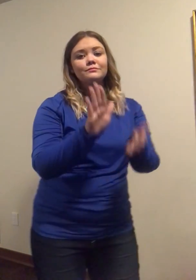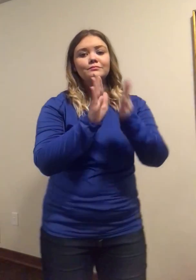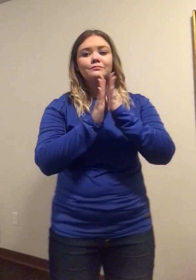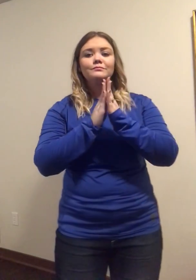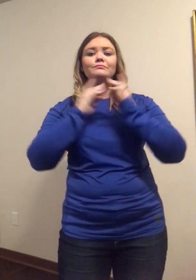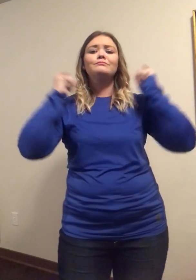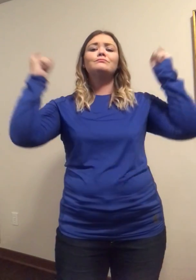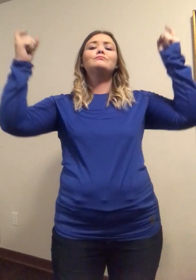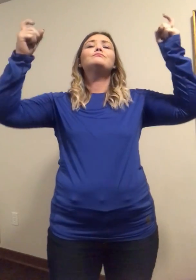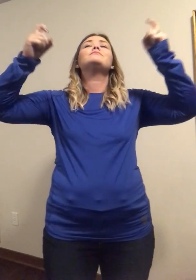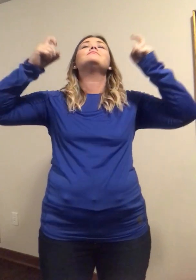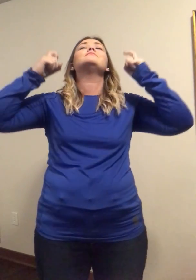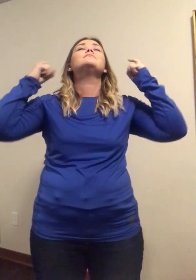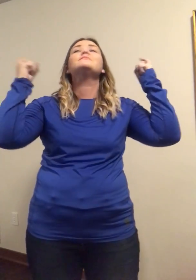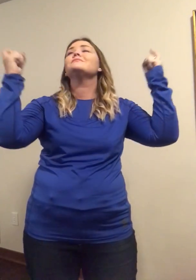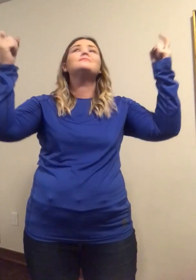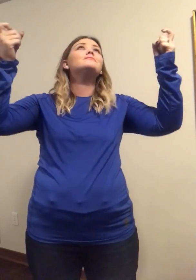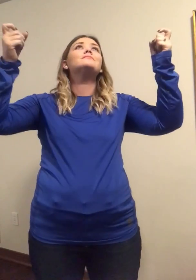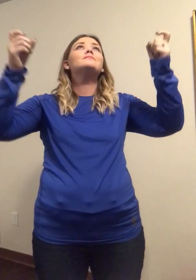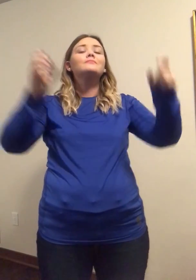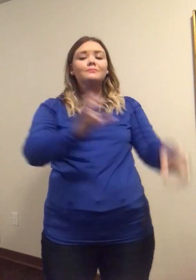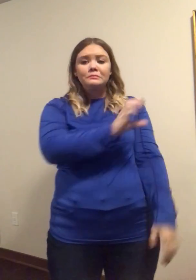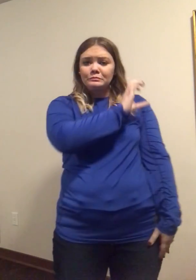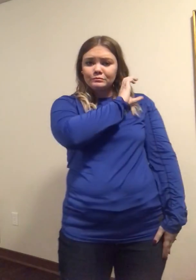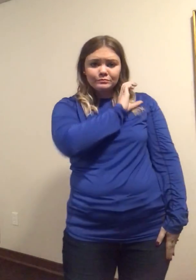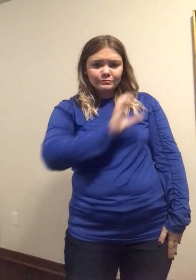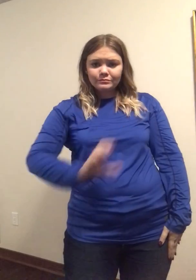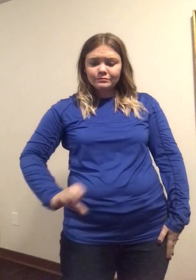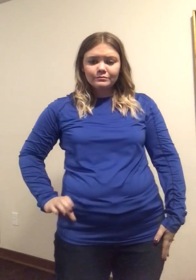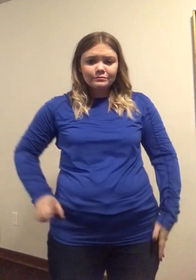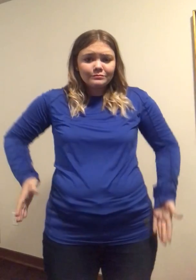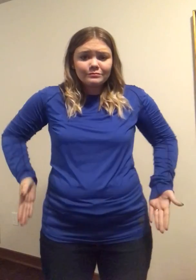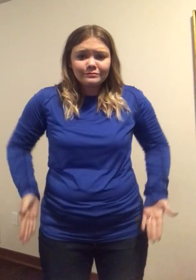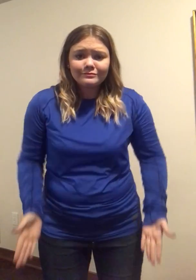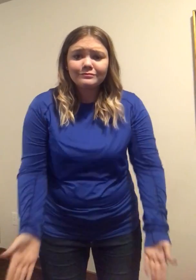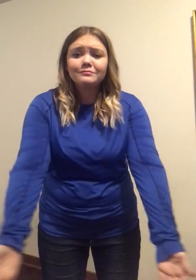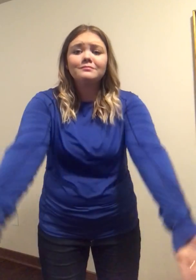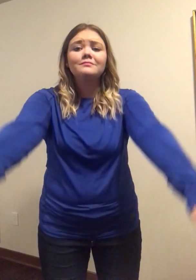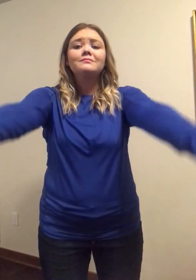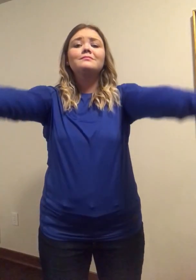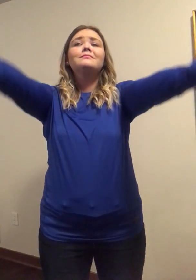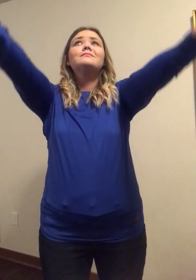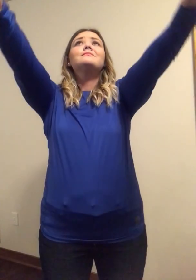hallelujah. Christ is risen.